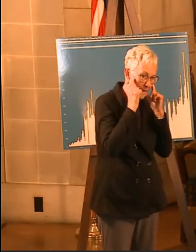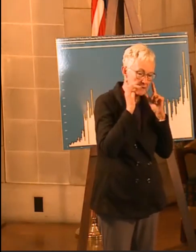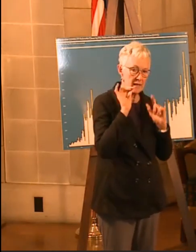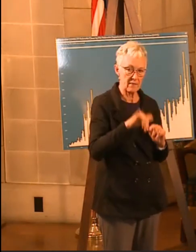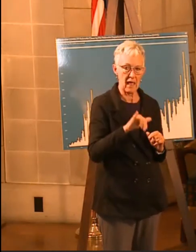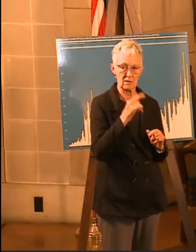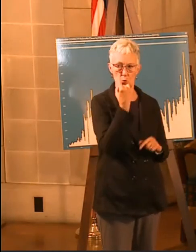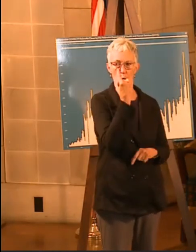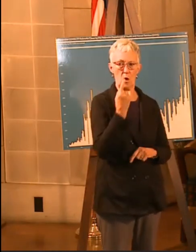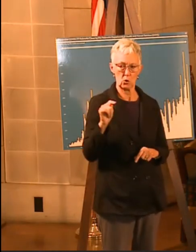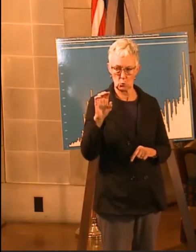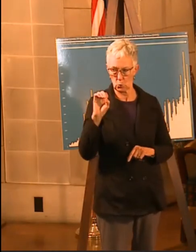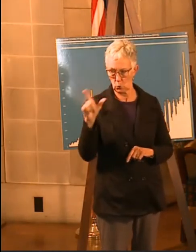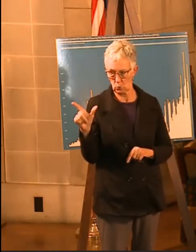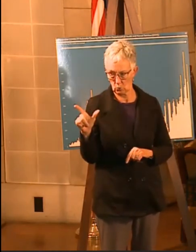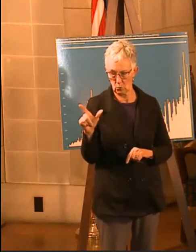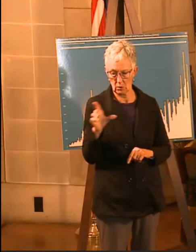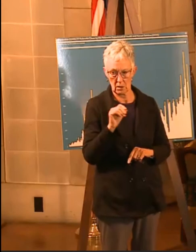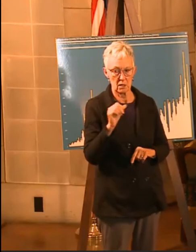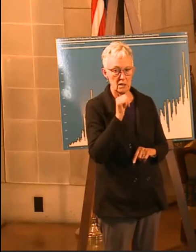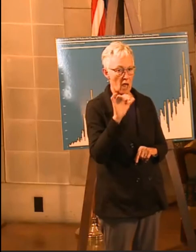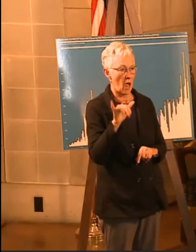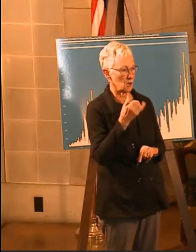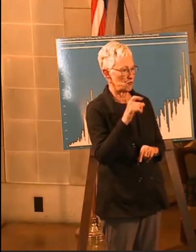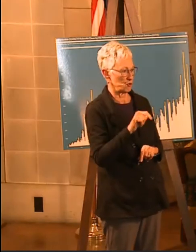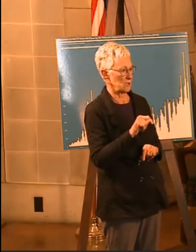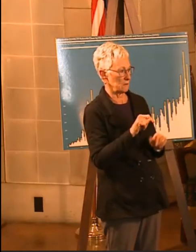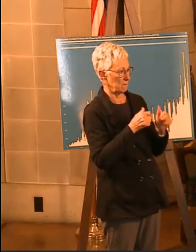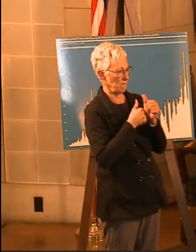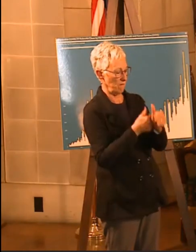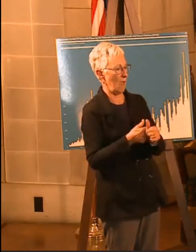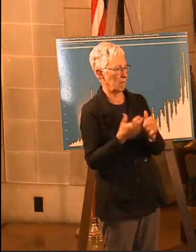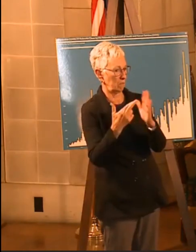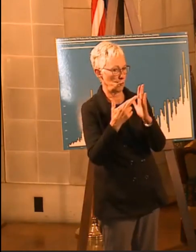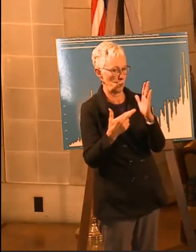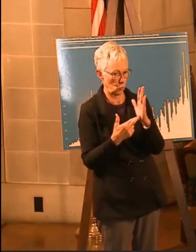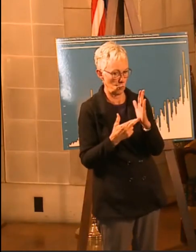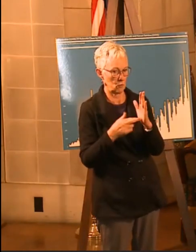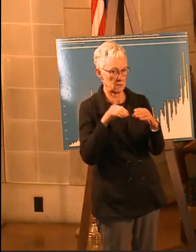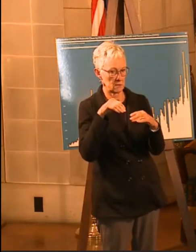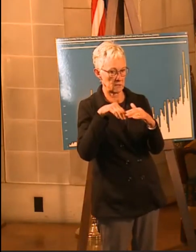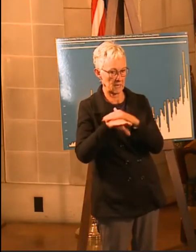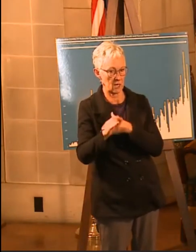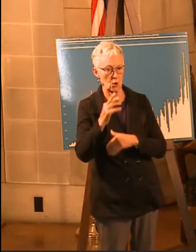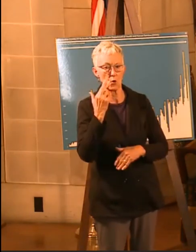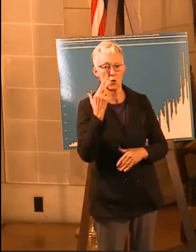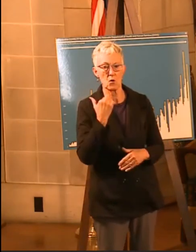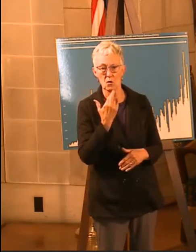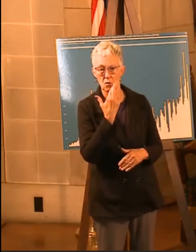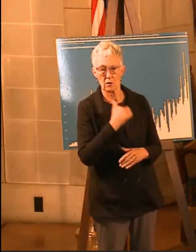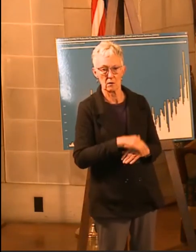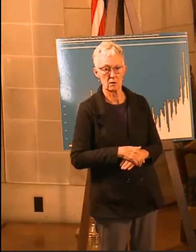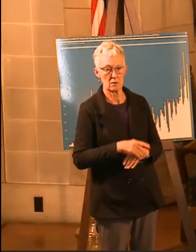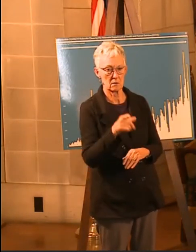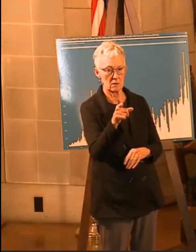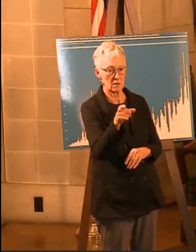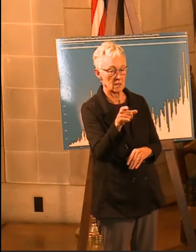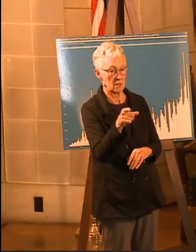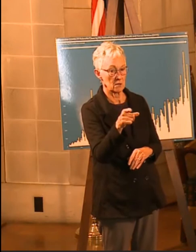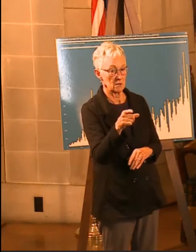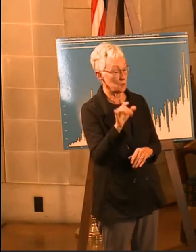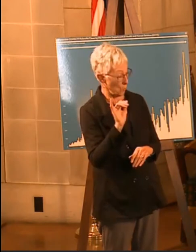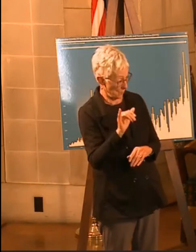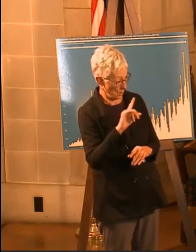and not just following the direction when they go into a restaurant like with the eight-person rule. So it's a question of enforceability?